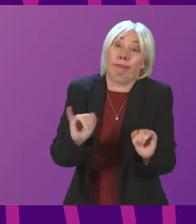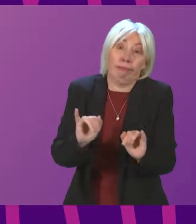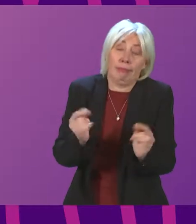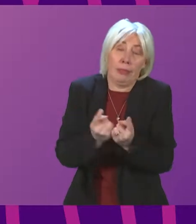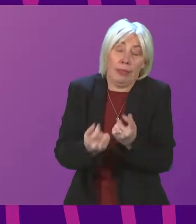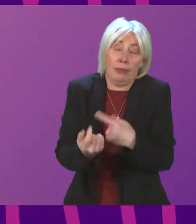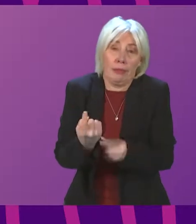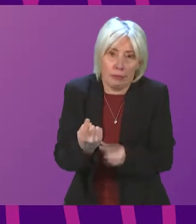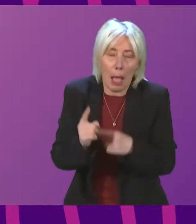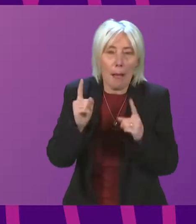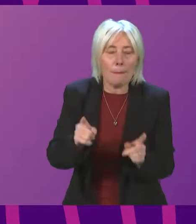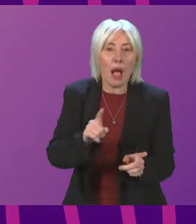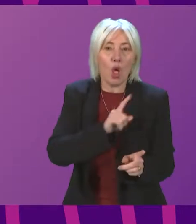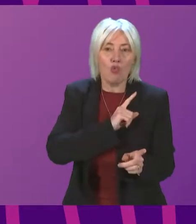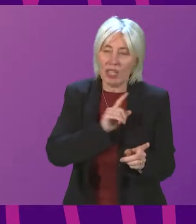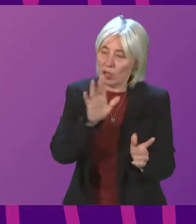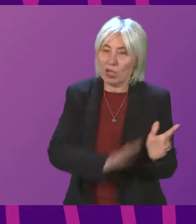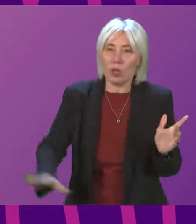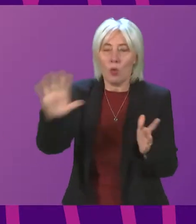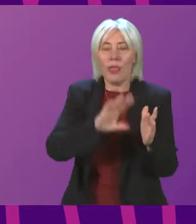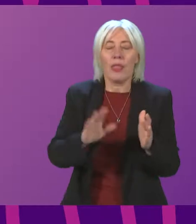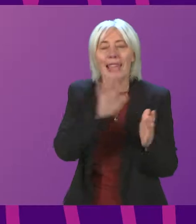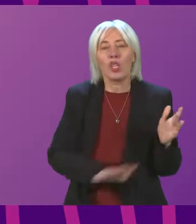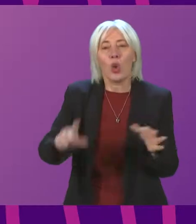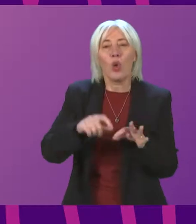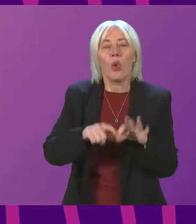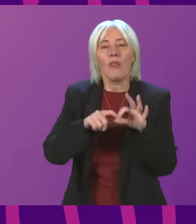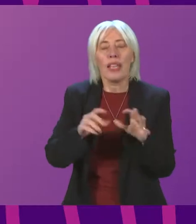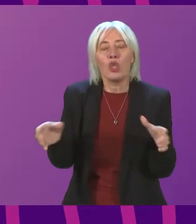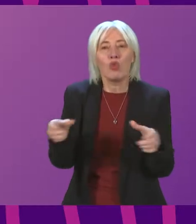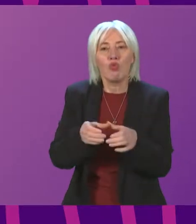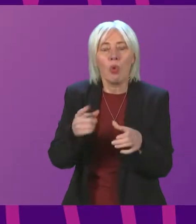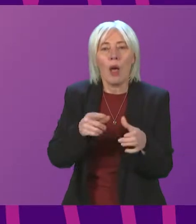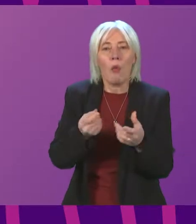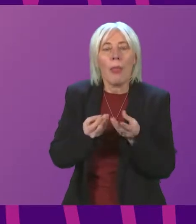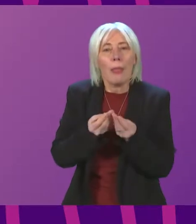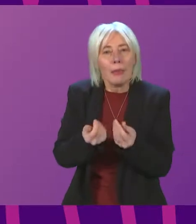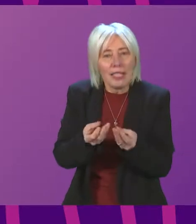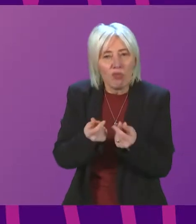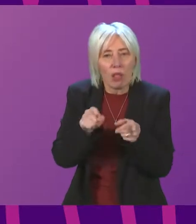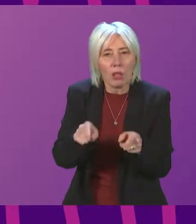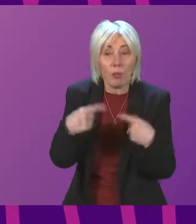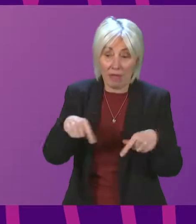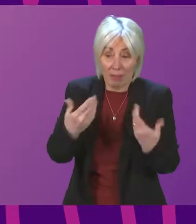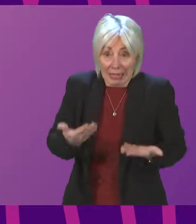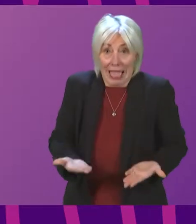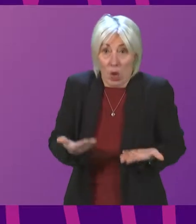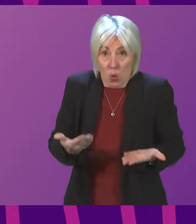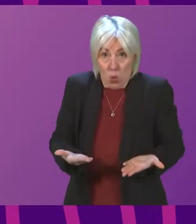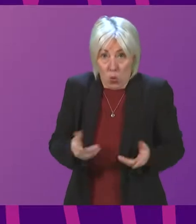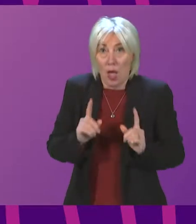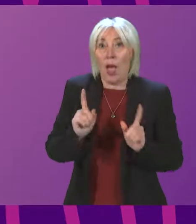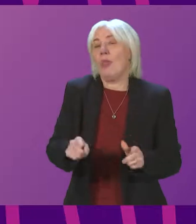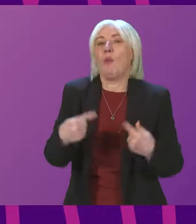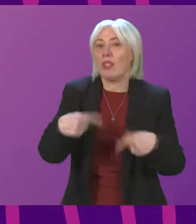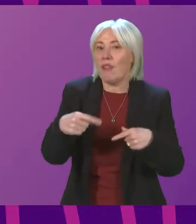why, and this has been discussed with the National Qualifications Group around the material that will be made available now, and what will be